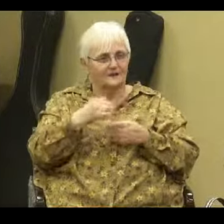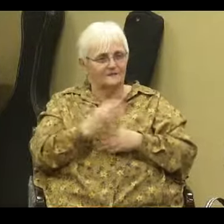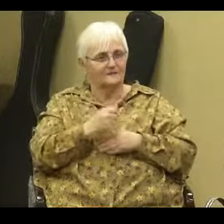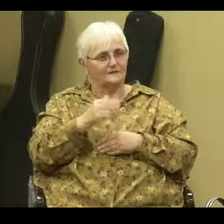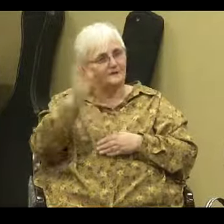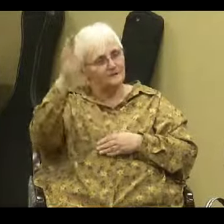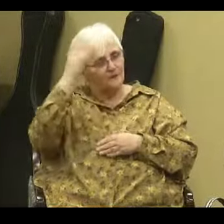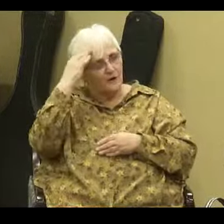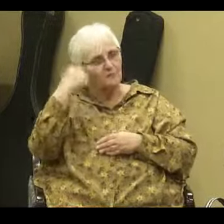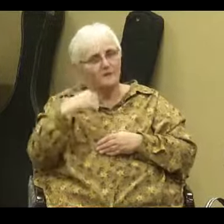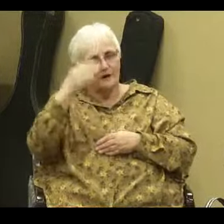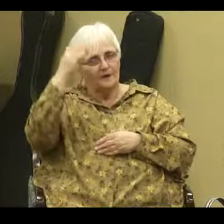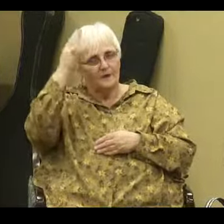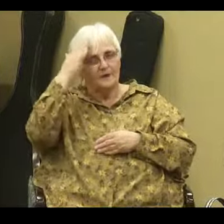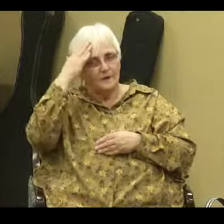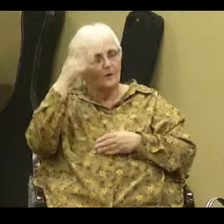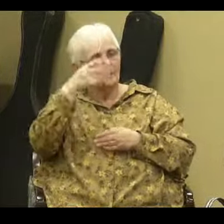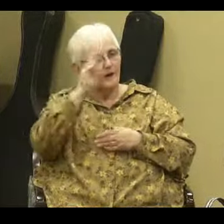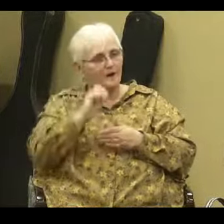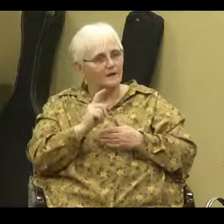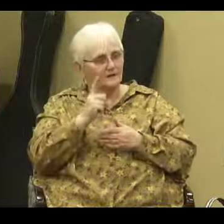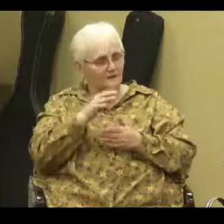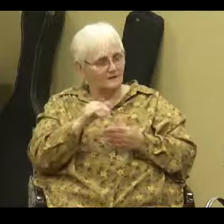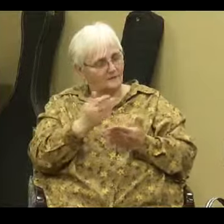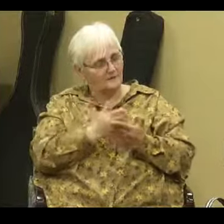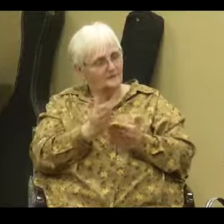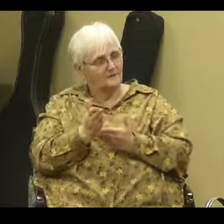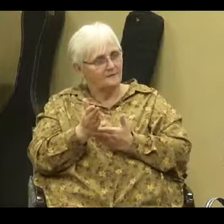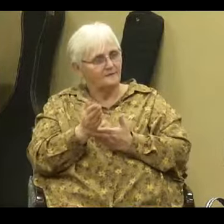We can know godly things. Hallelujah.